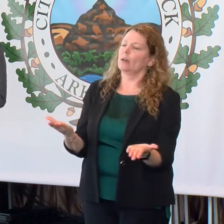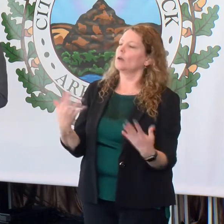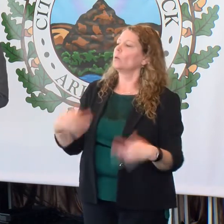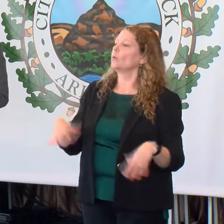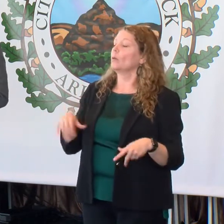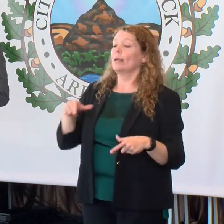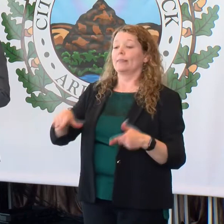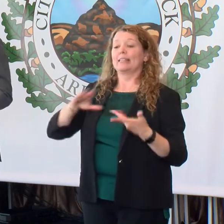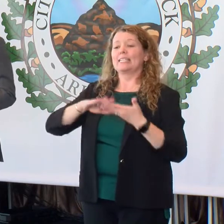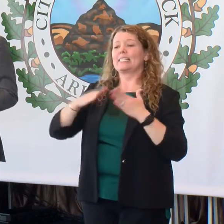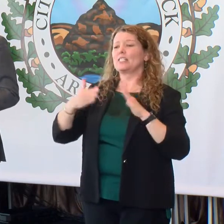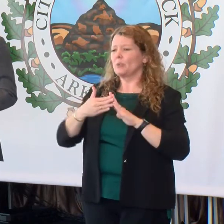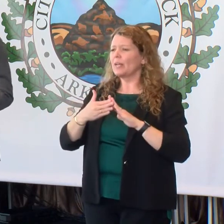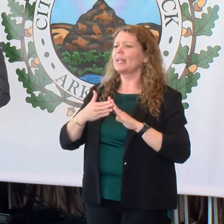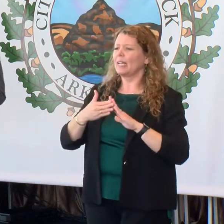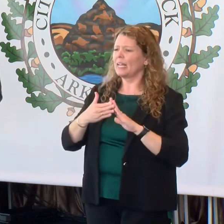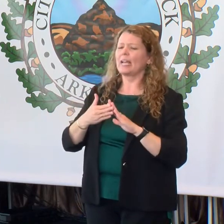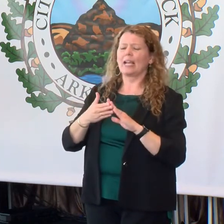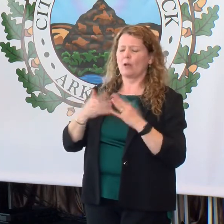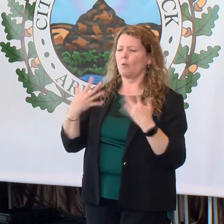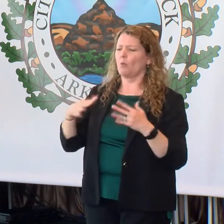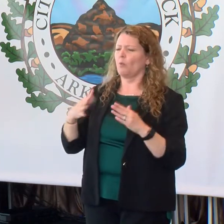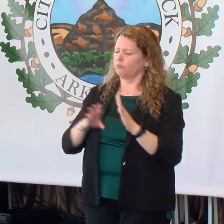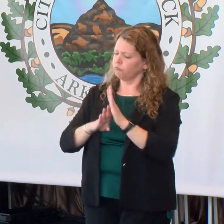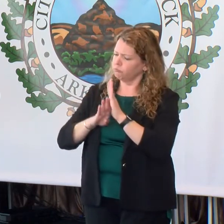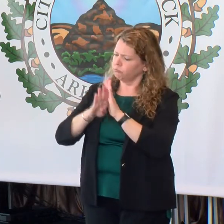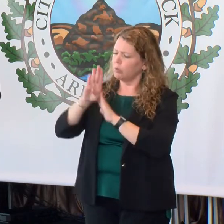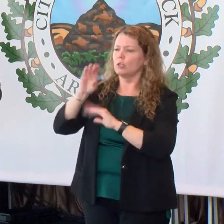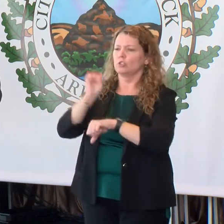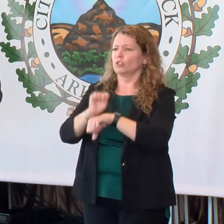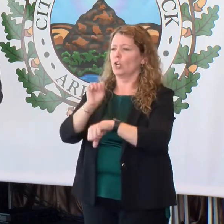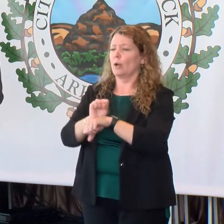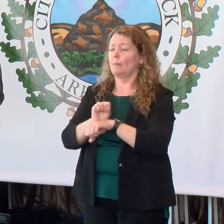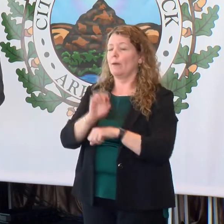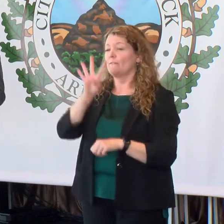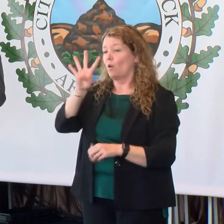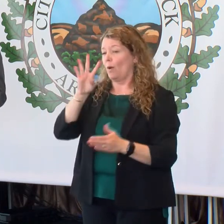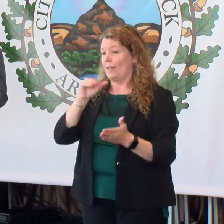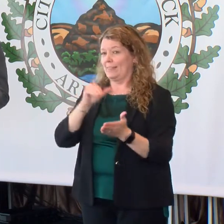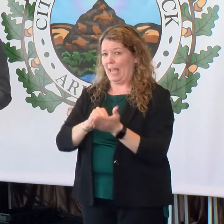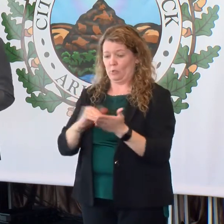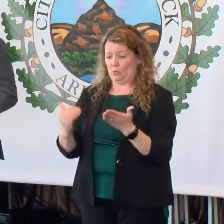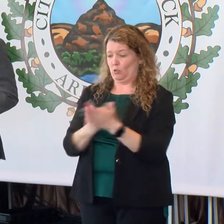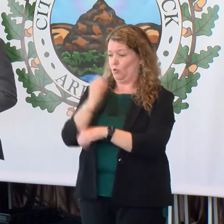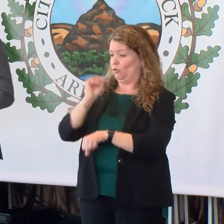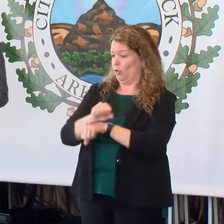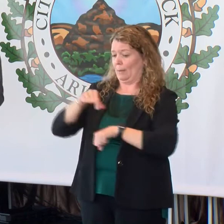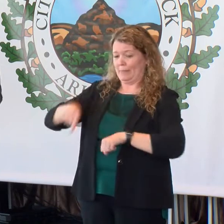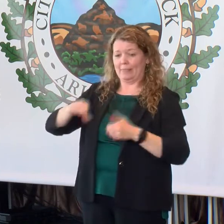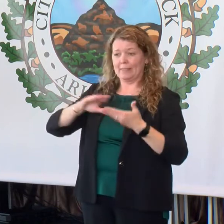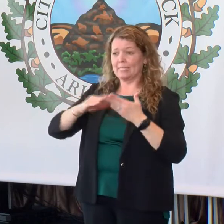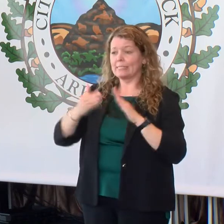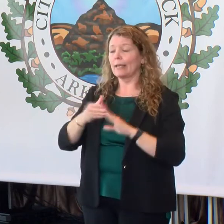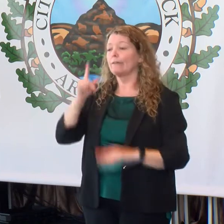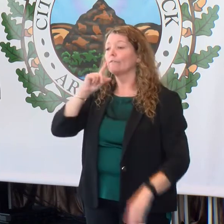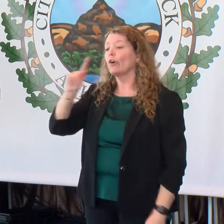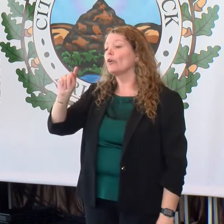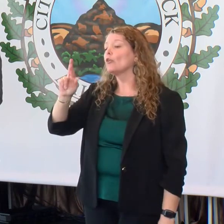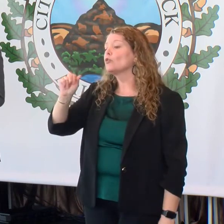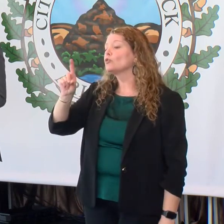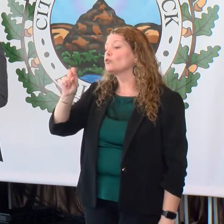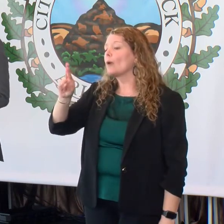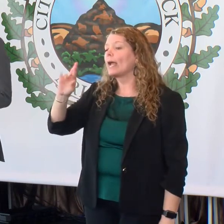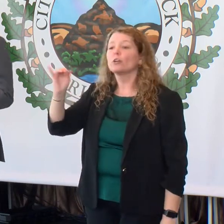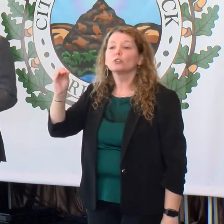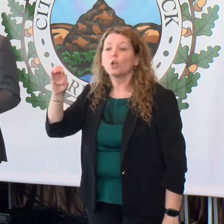under our administration historic year-over-year jobs growth, 4,000 announced jobs here in our city, whether it's the Trader Joe's, the